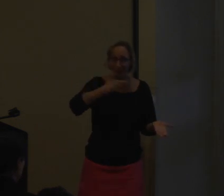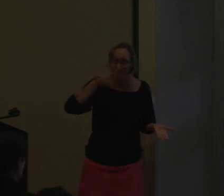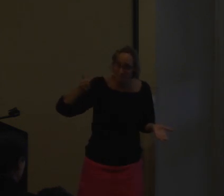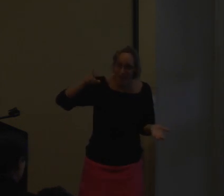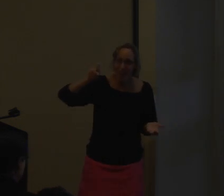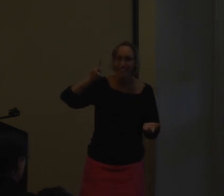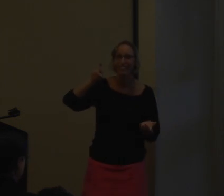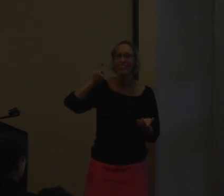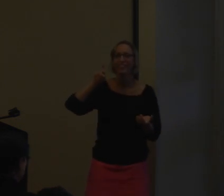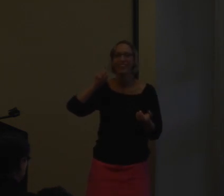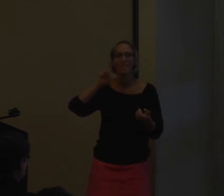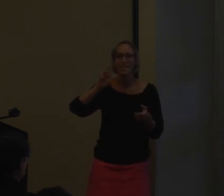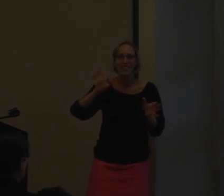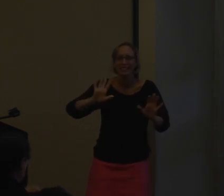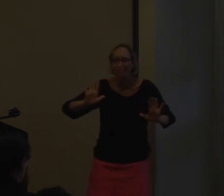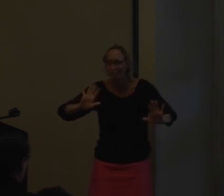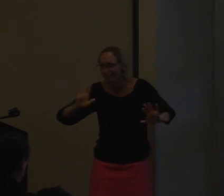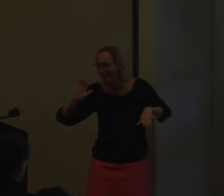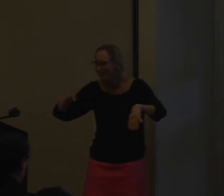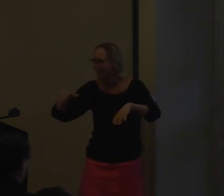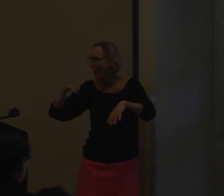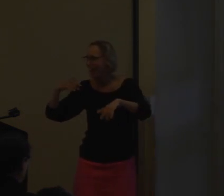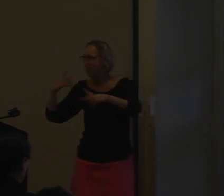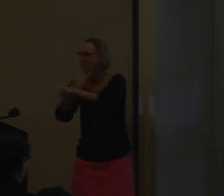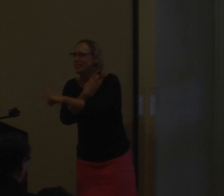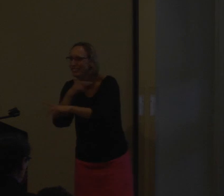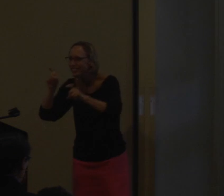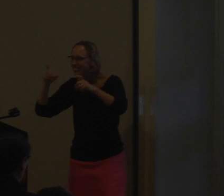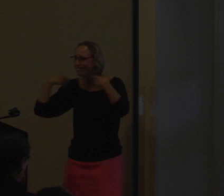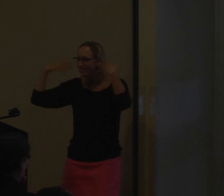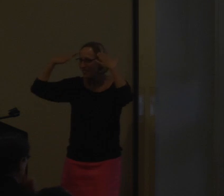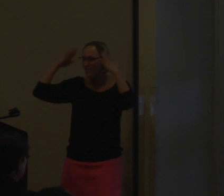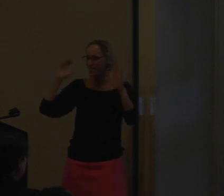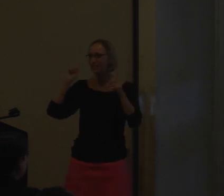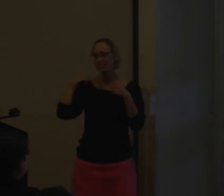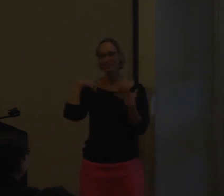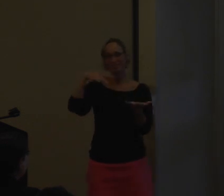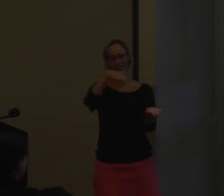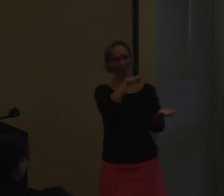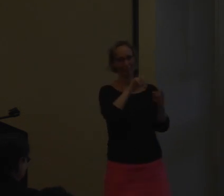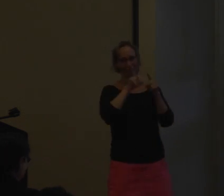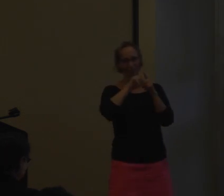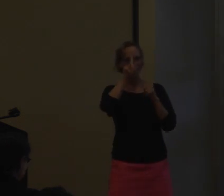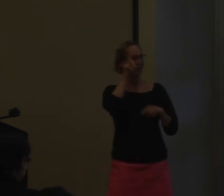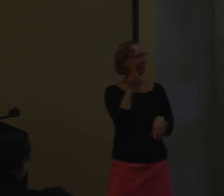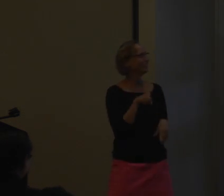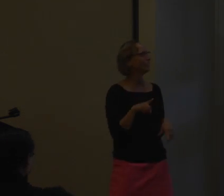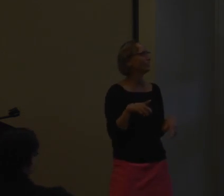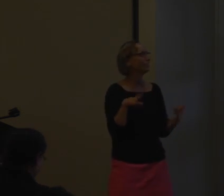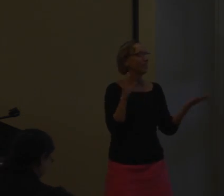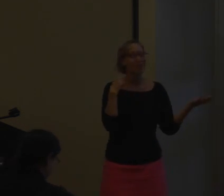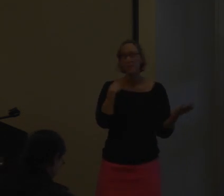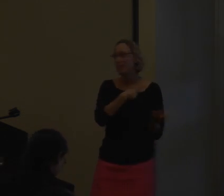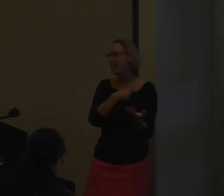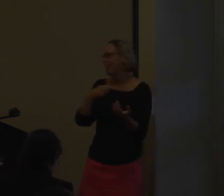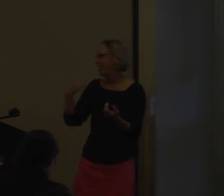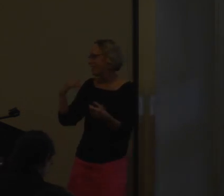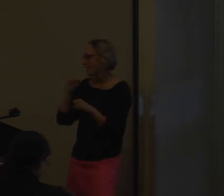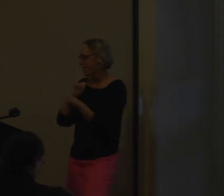on the spoken language, is that better? Or is that actually worse? We just don't know. So we're studying all the different questions we